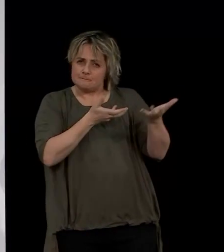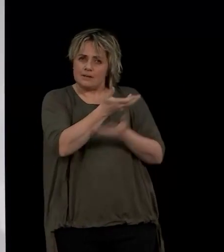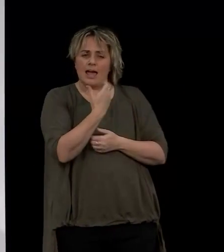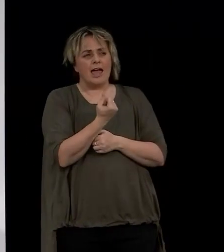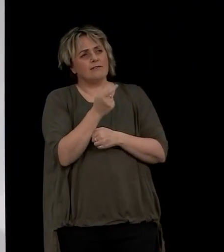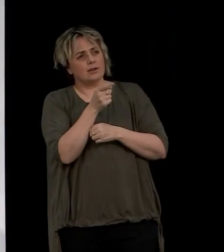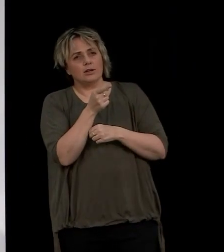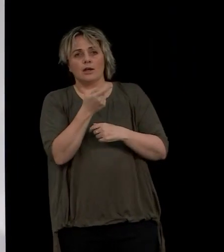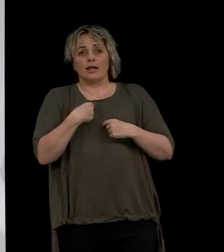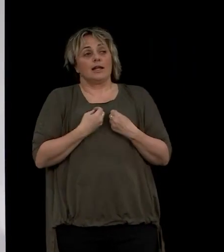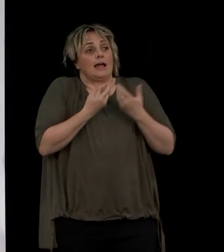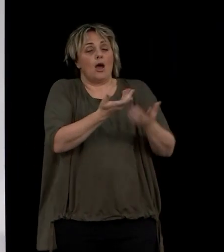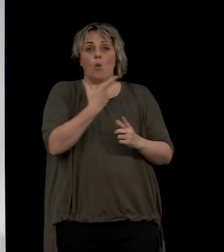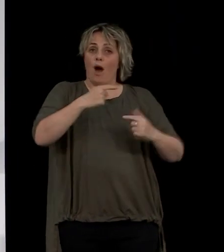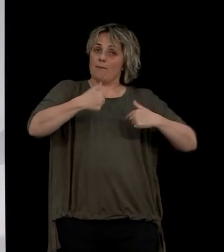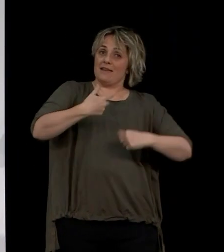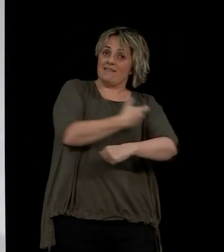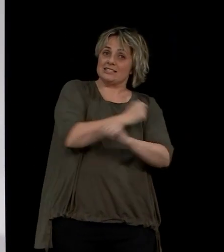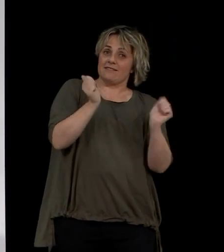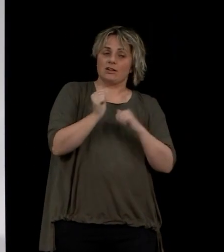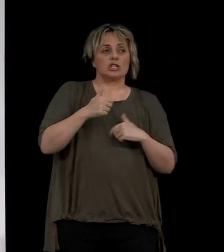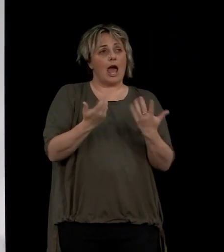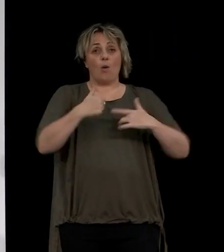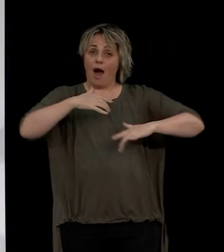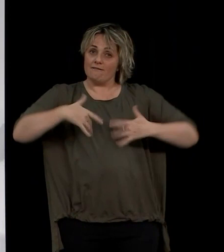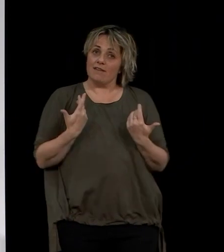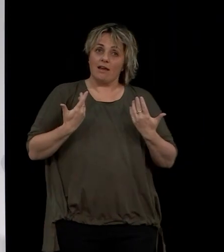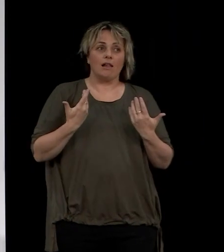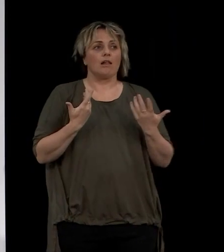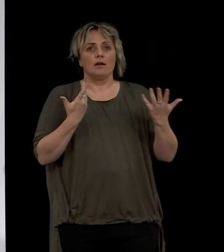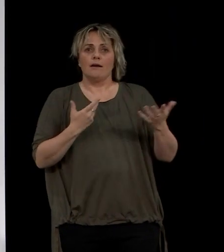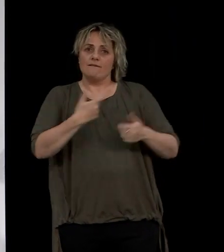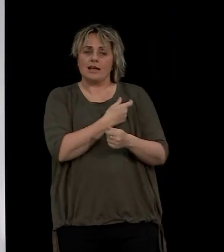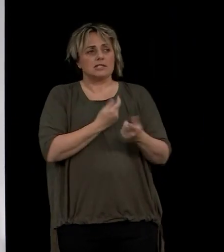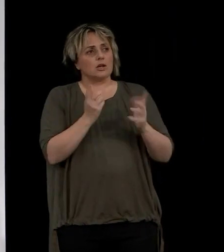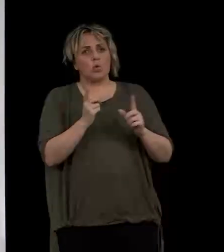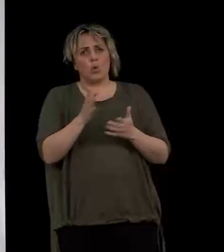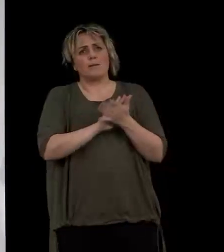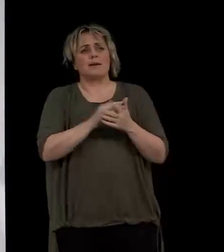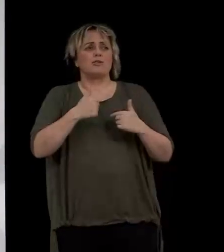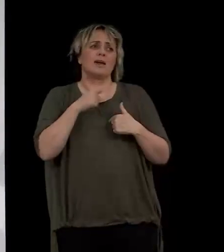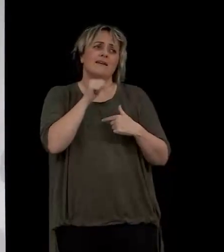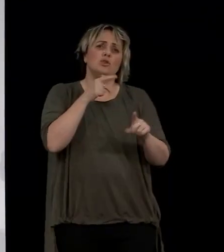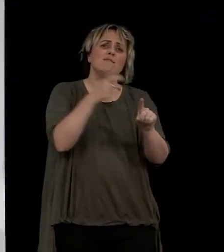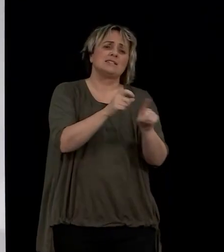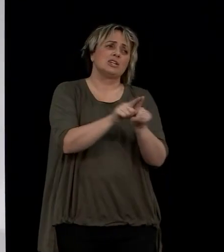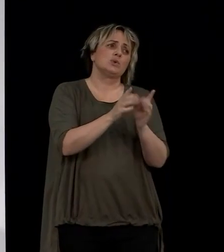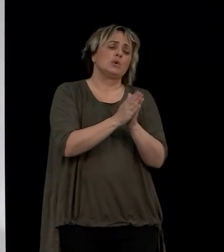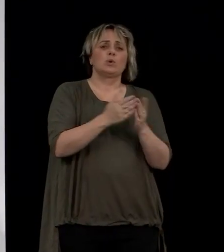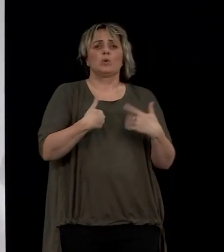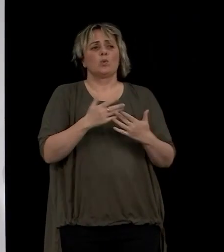why you were vaccinated, how you felt afterwards and what it would mean for you if that person was vaccinated too.